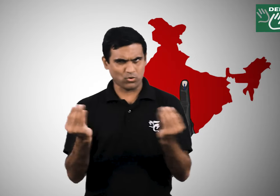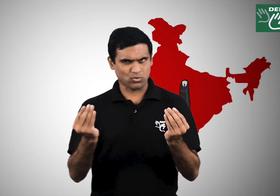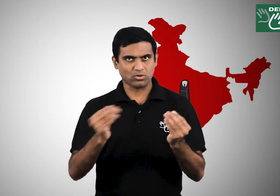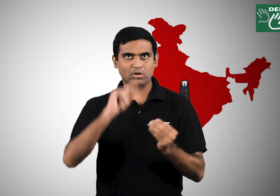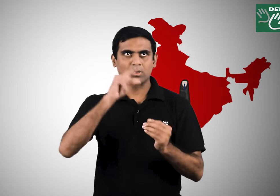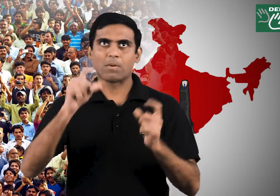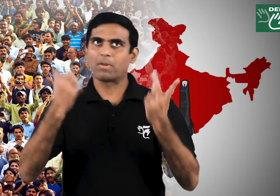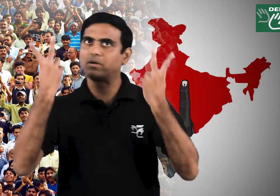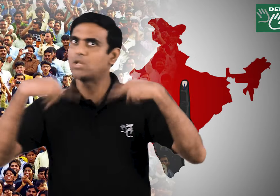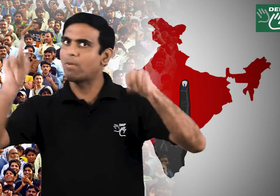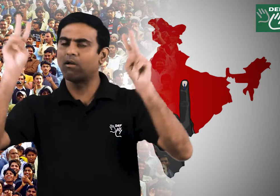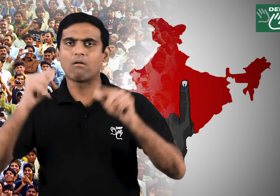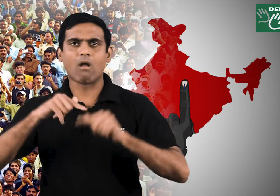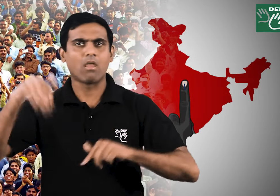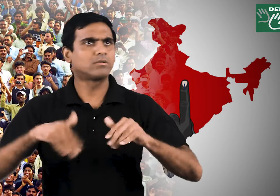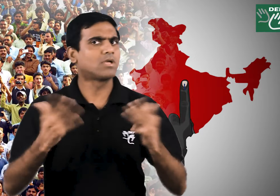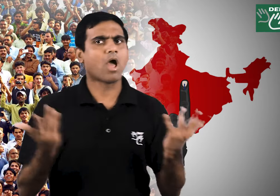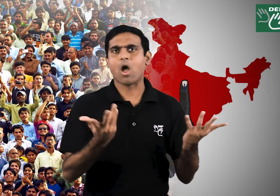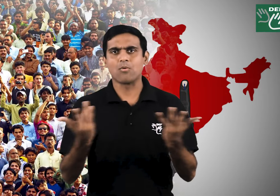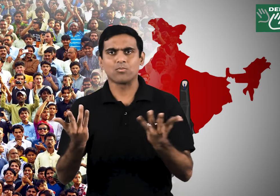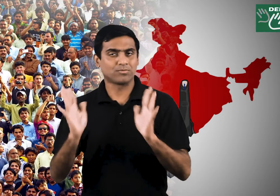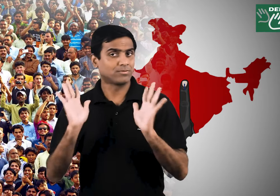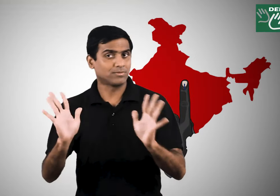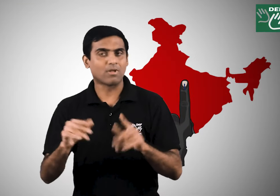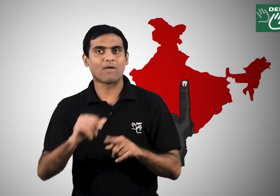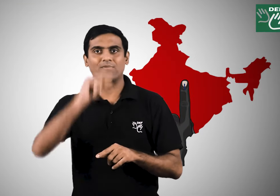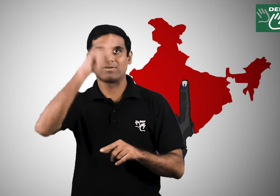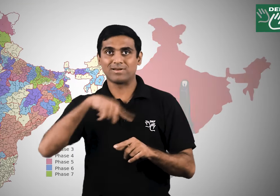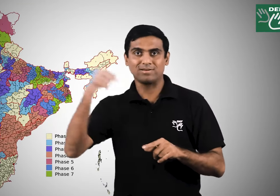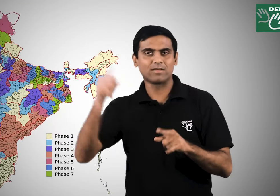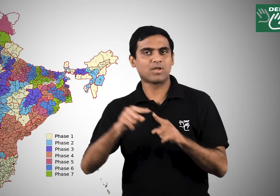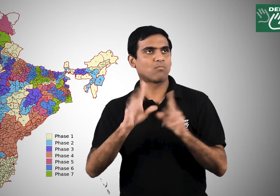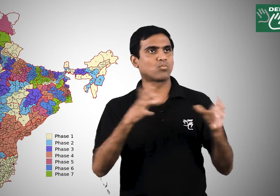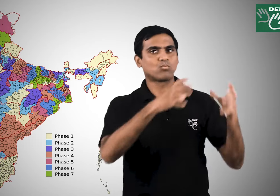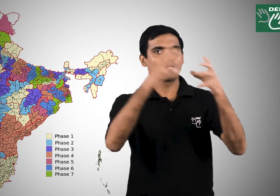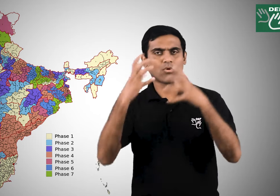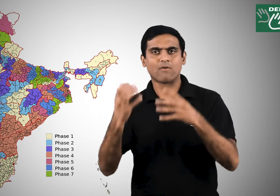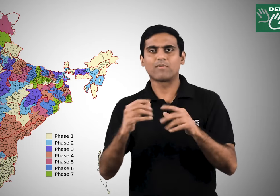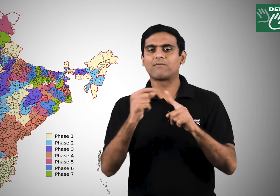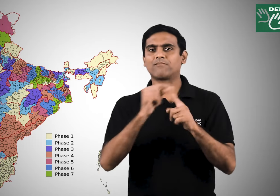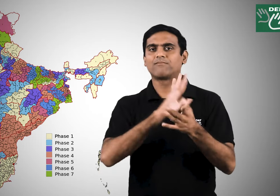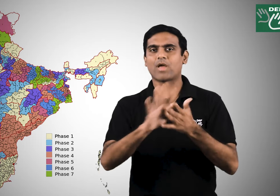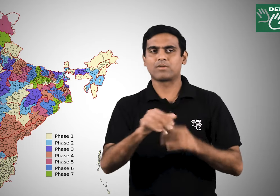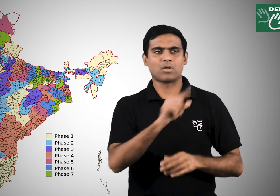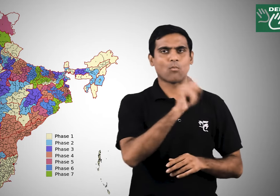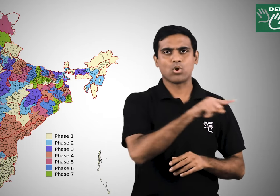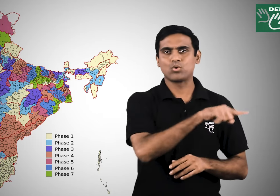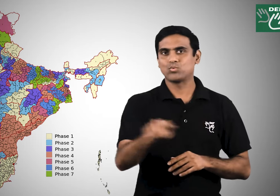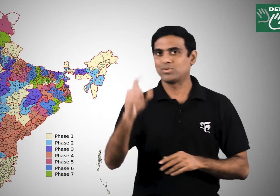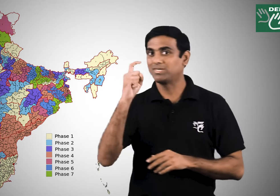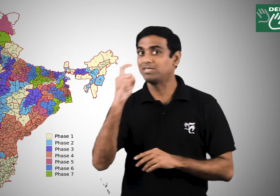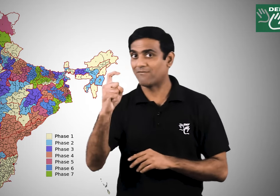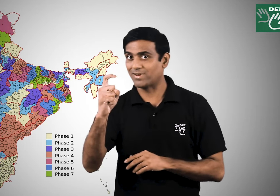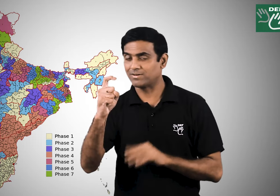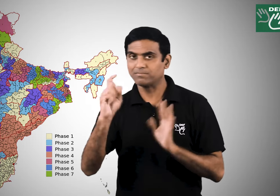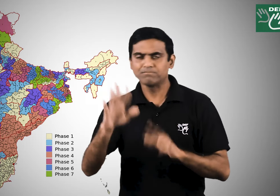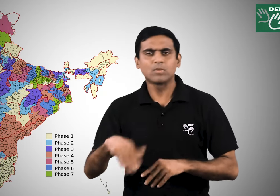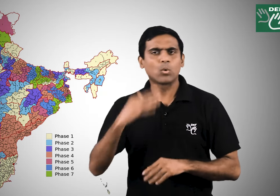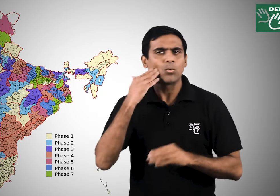because of the last population size we have now voting is happening for the remaining seats in seven